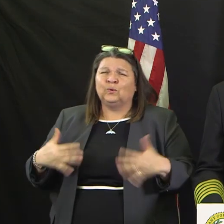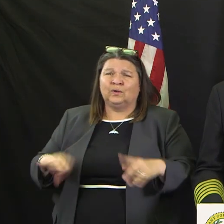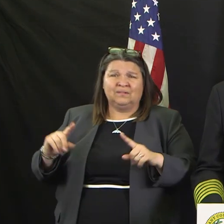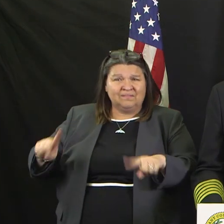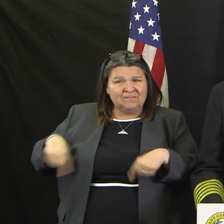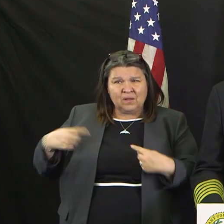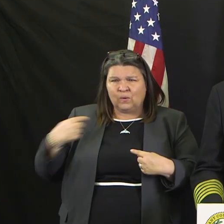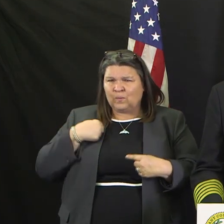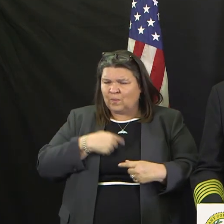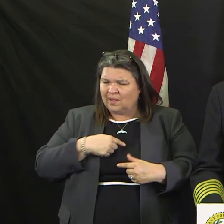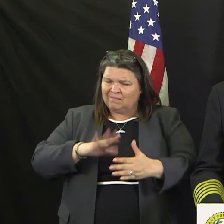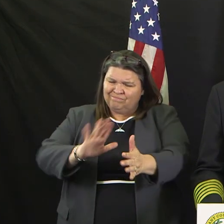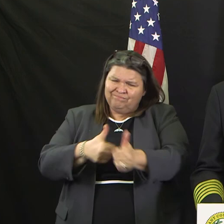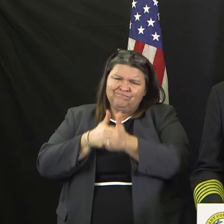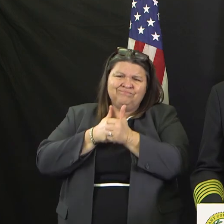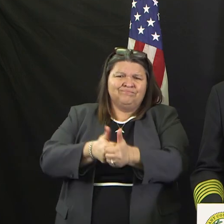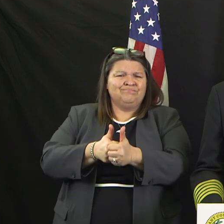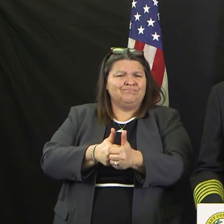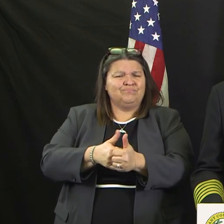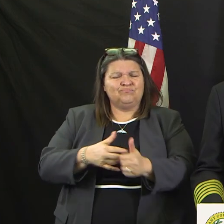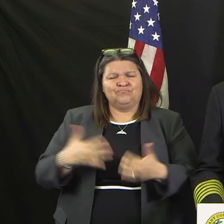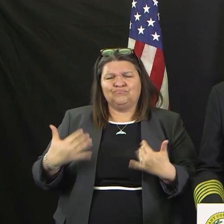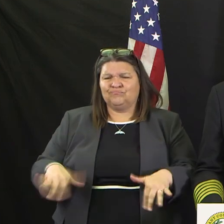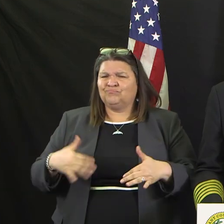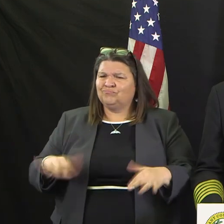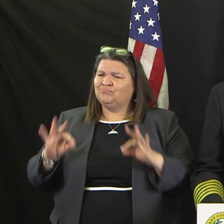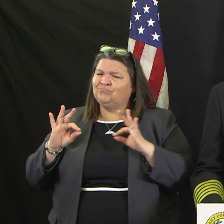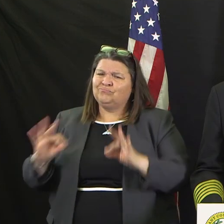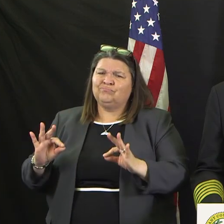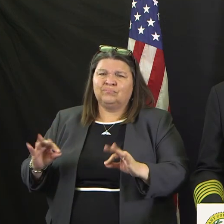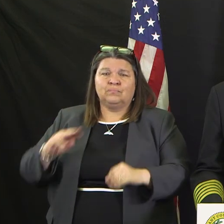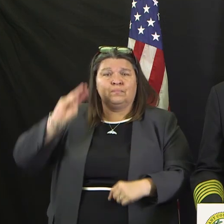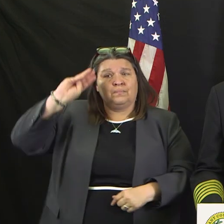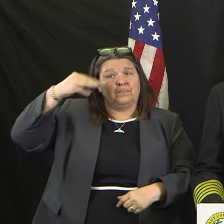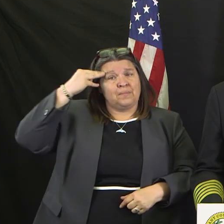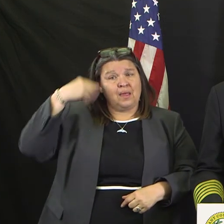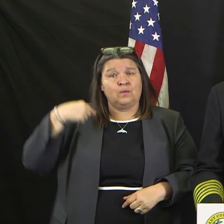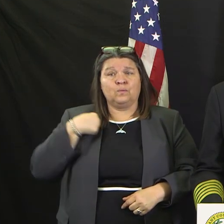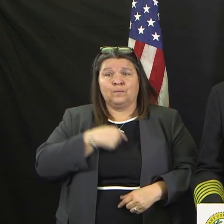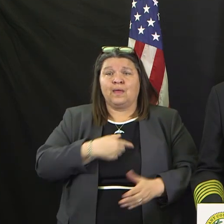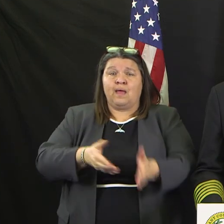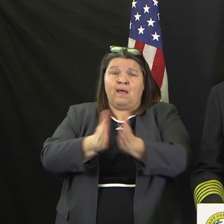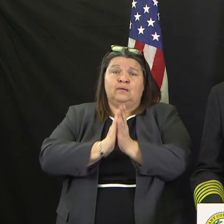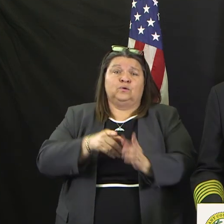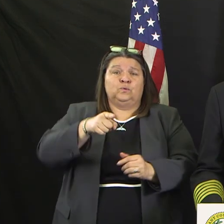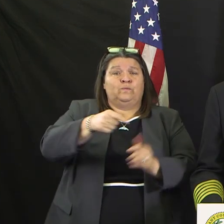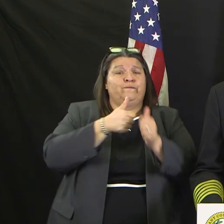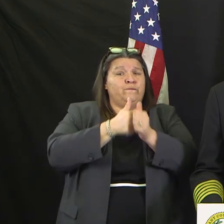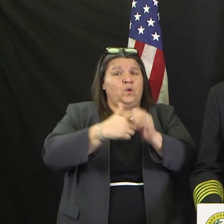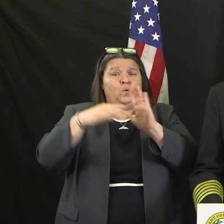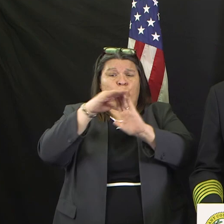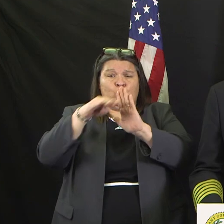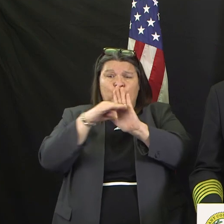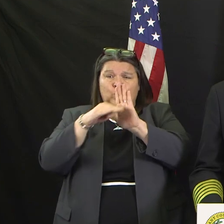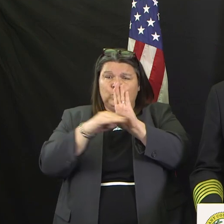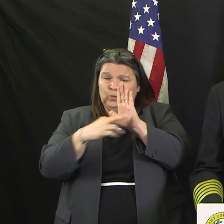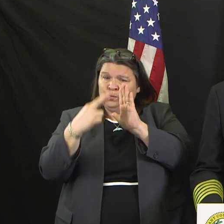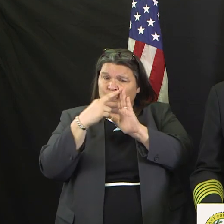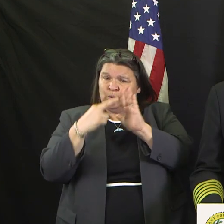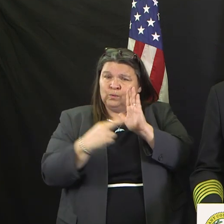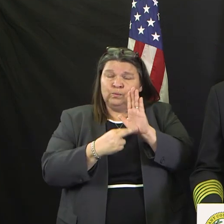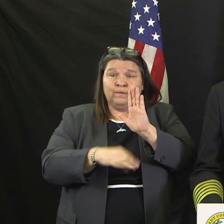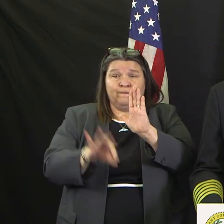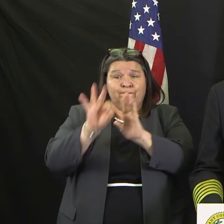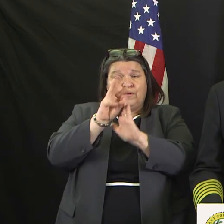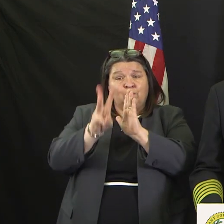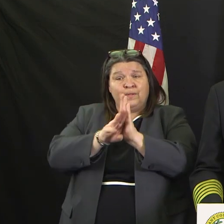request of the mayor to adhere to the guidelines that have been set in place. The Fire Prevention Bureau of the Fort Worth Fire Department has been out in